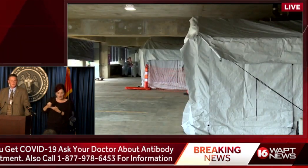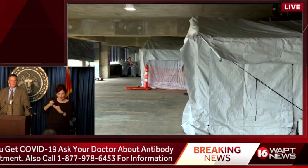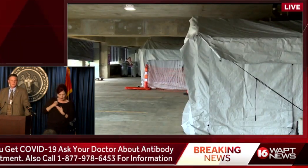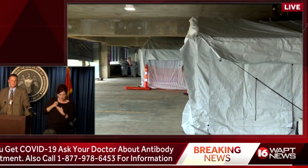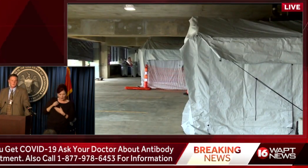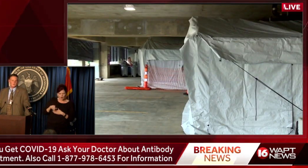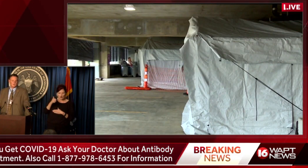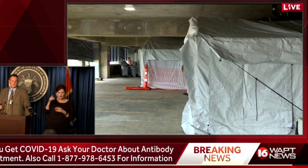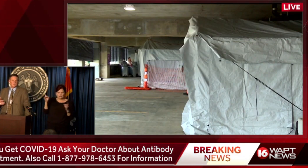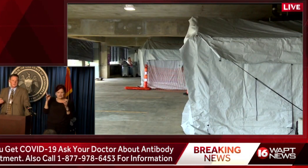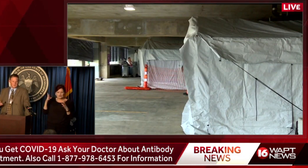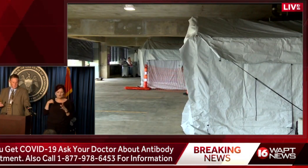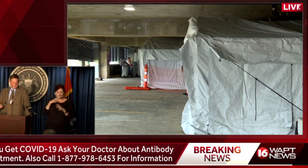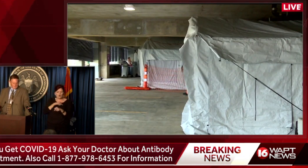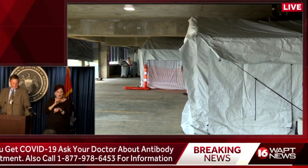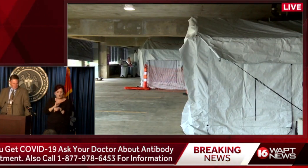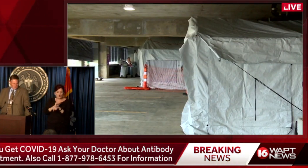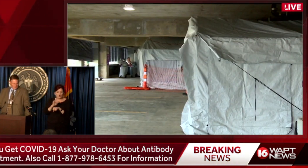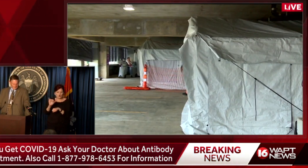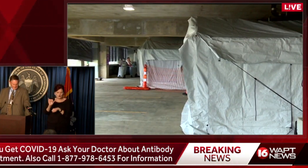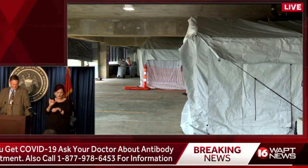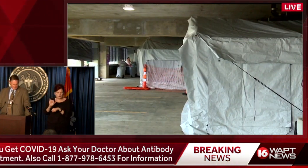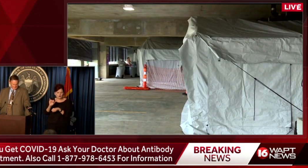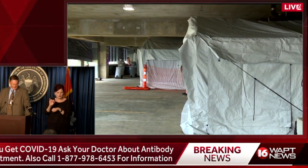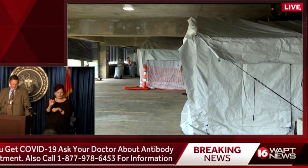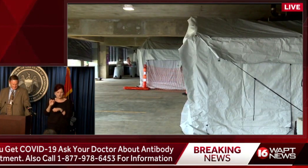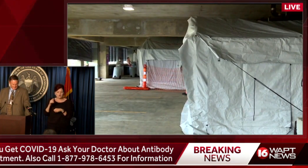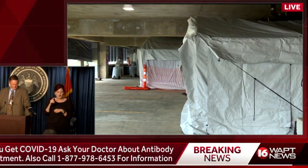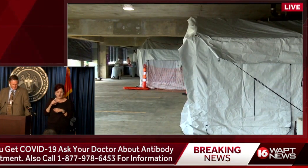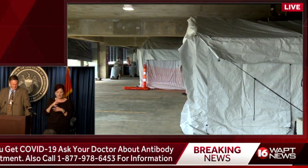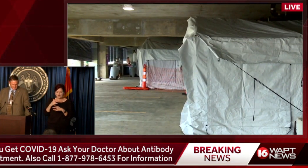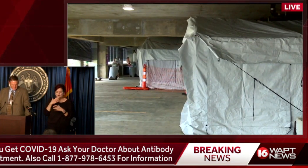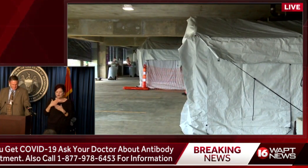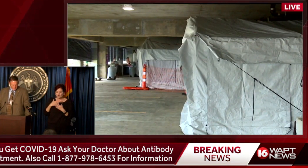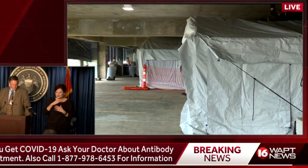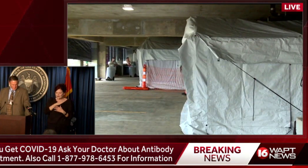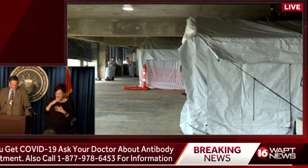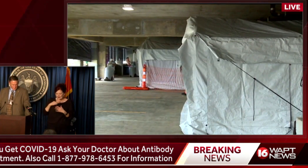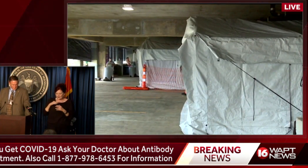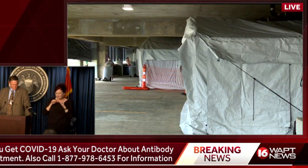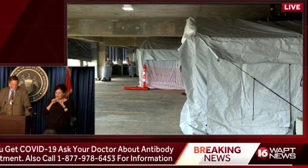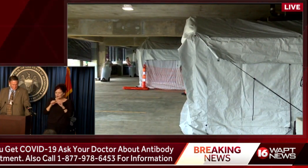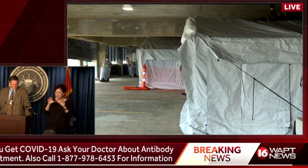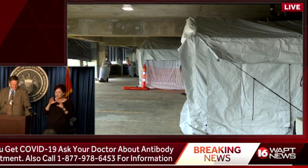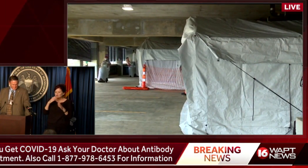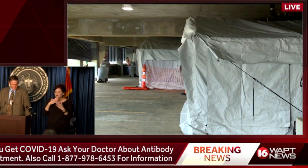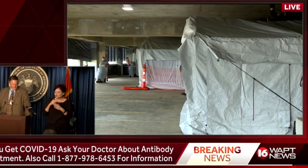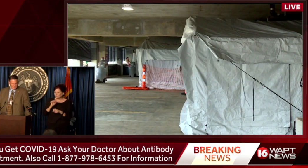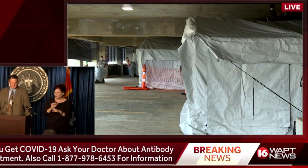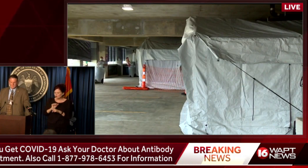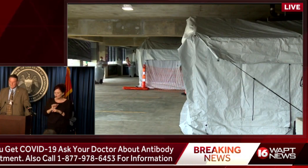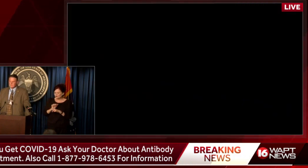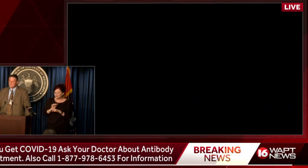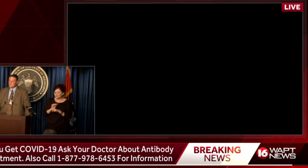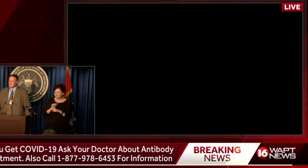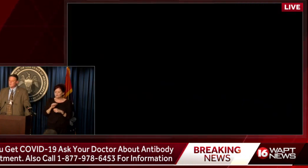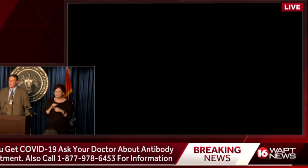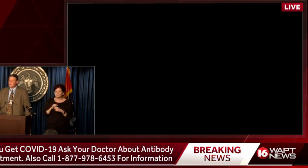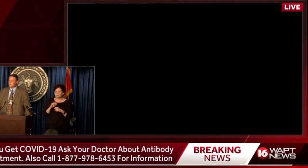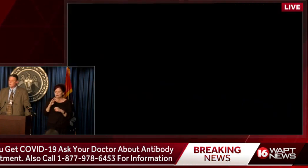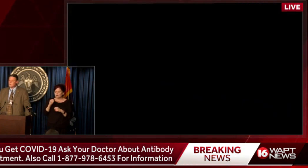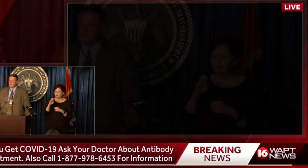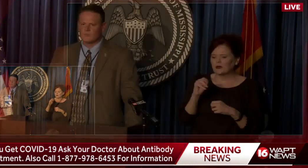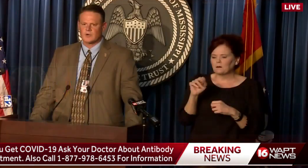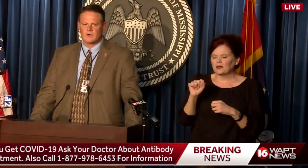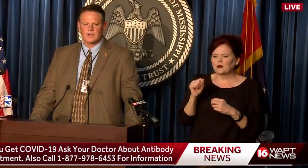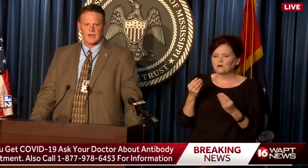disasters that we're working as well that I want to expound on, and I've got a great staff that continue to do great work back at the minimum